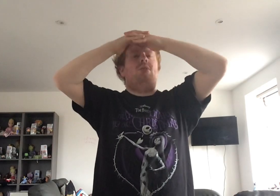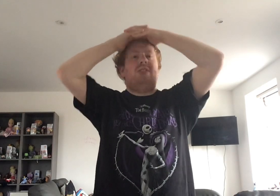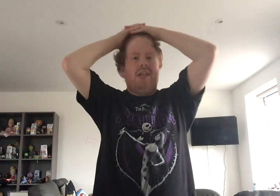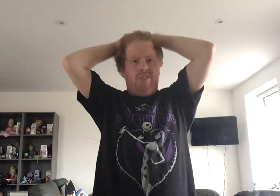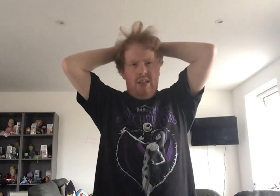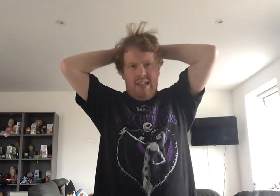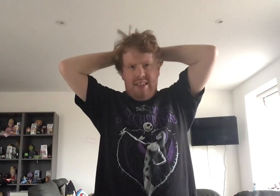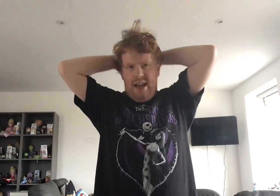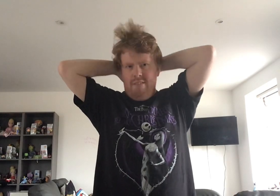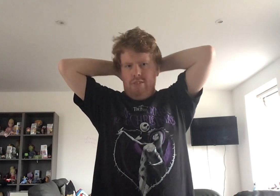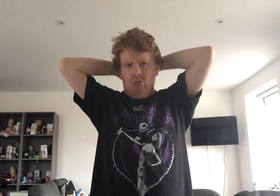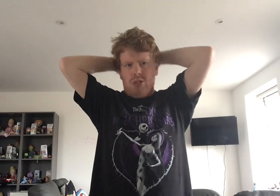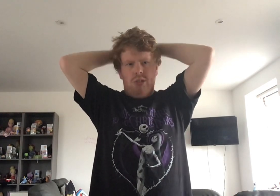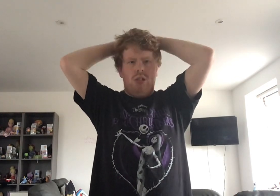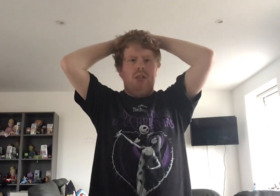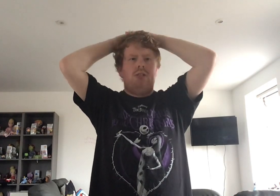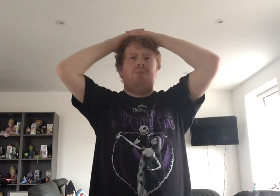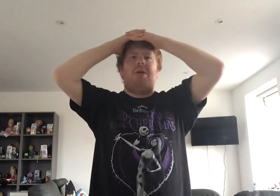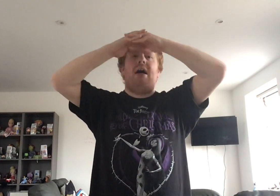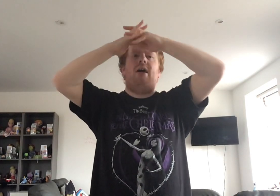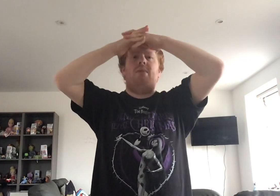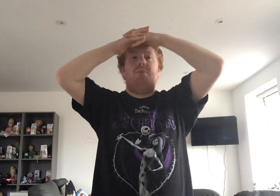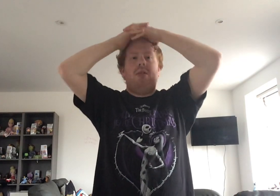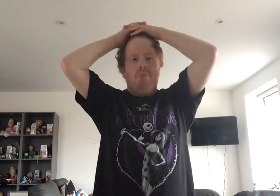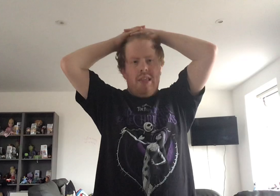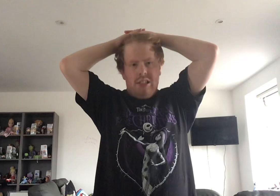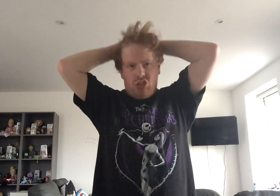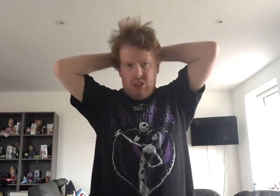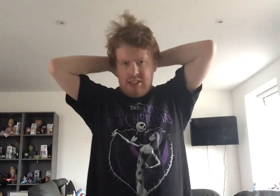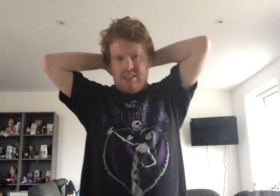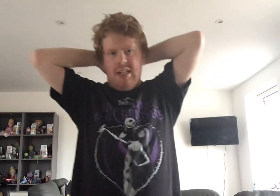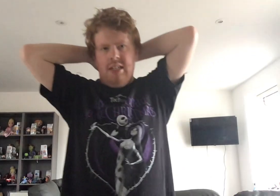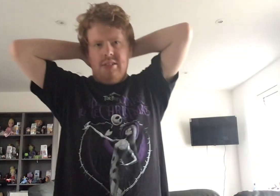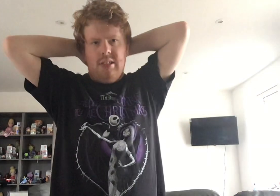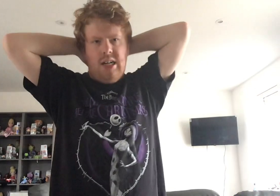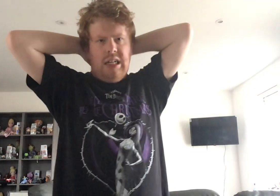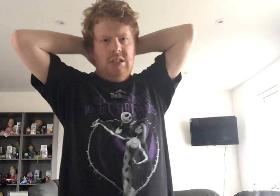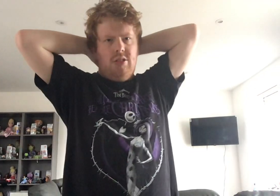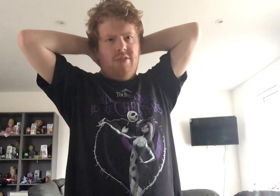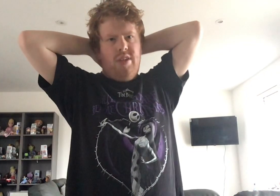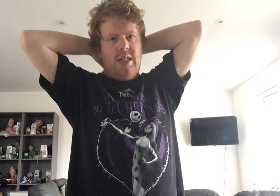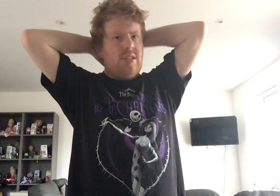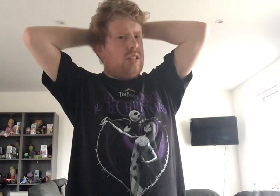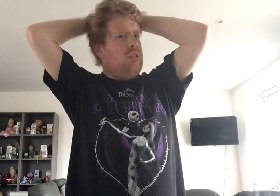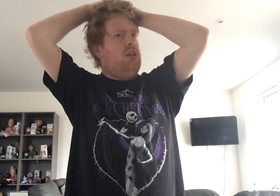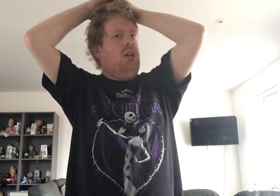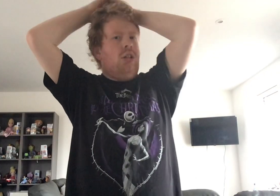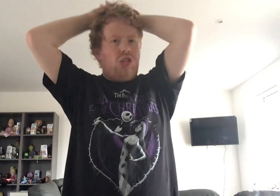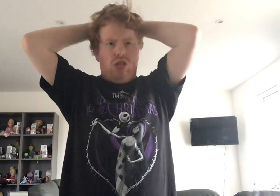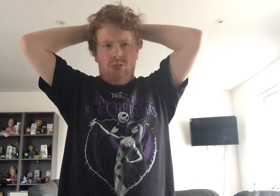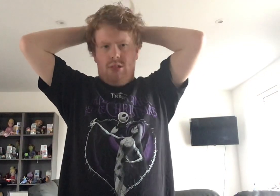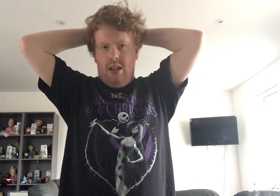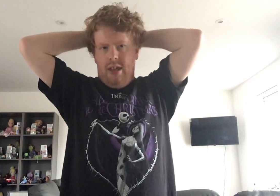himself. Now Voldemort is back, but the Ministry is still in denial of it. Doodly